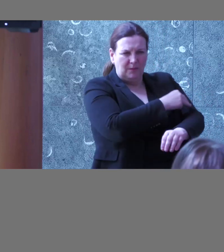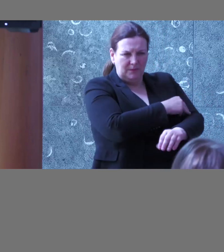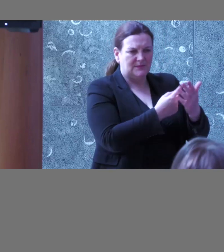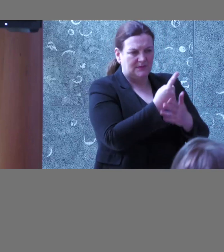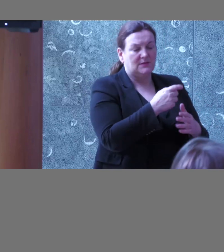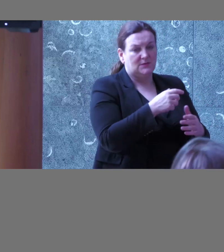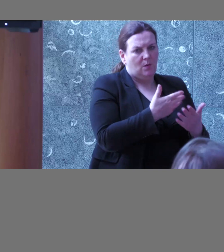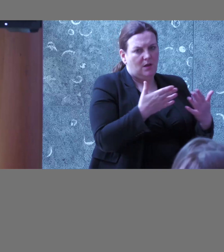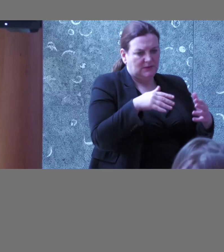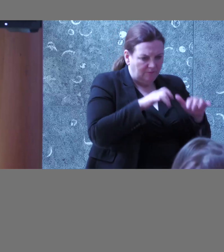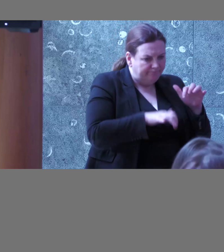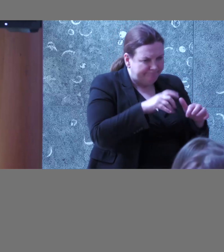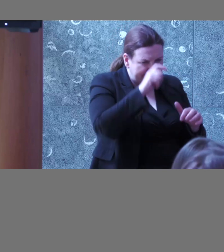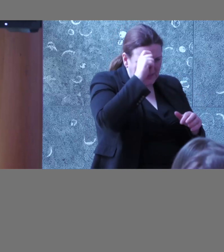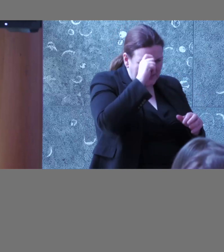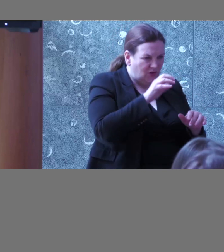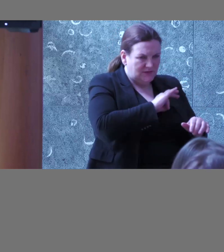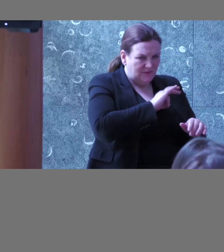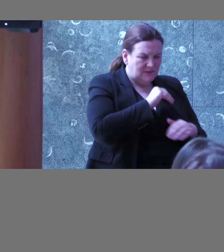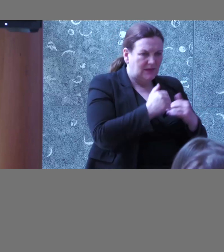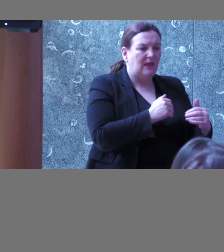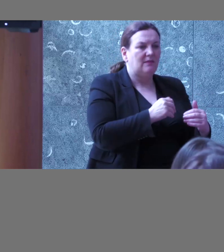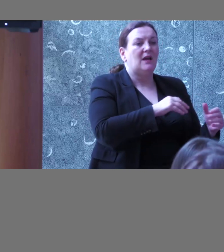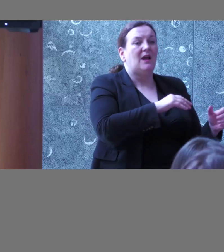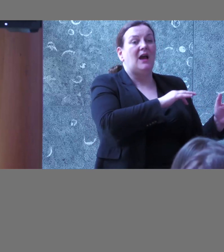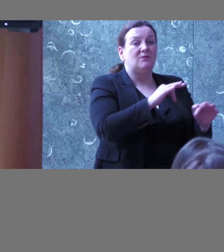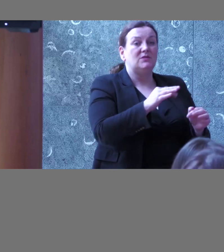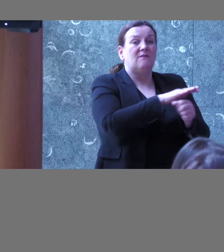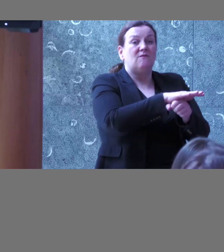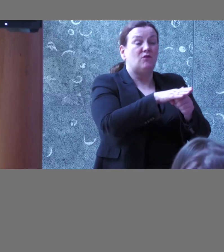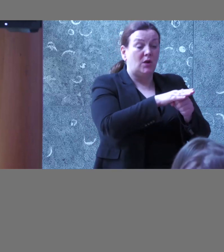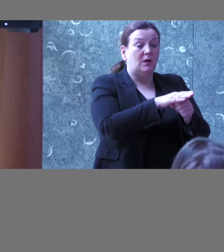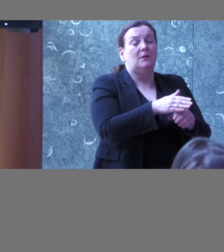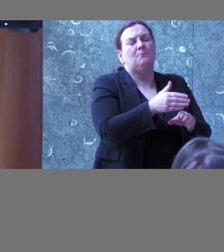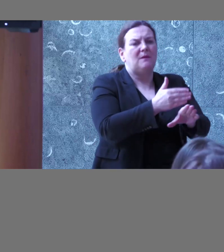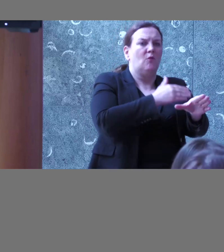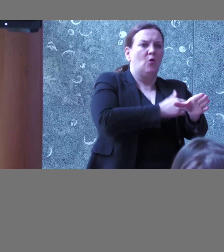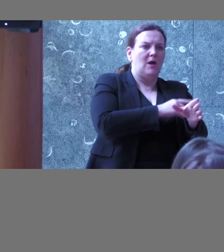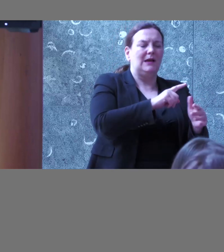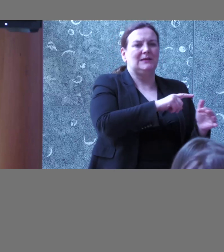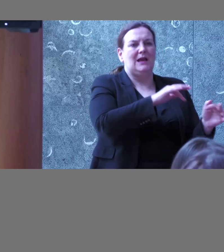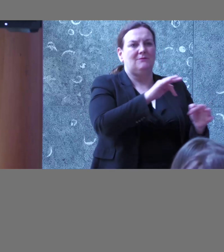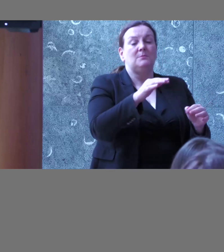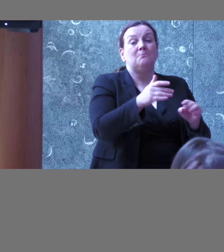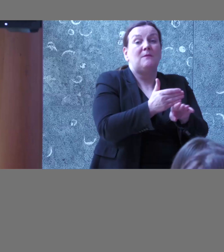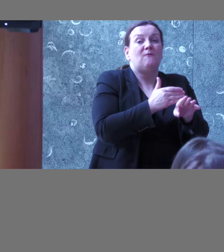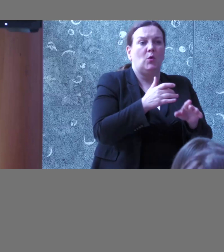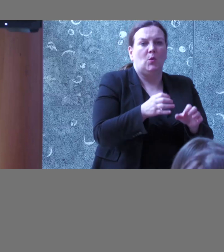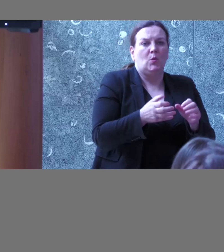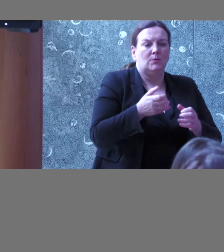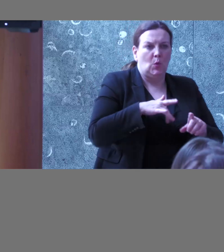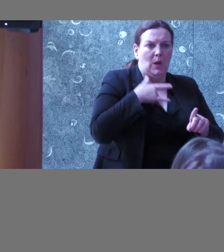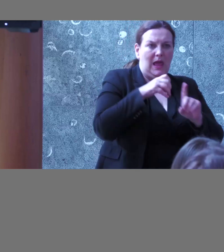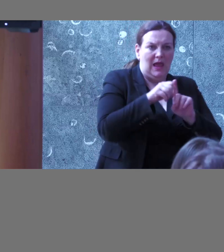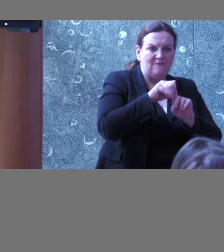track that part too and obviously post full content and pre full go live is like the perfect sweet spot for